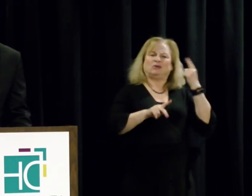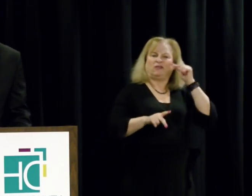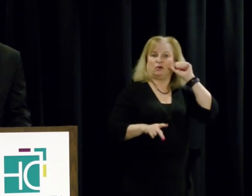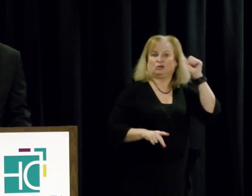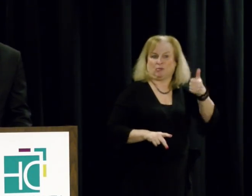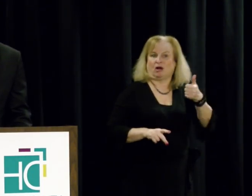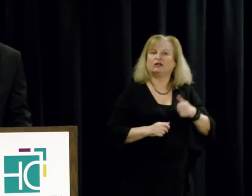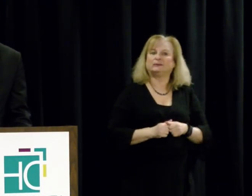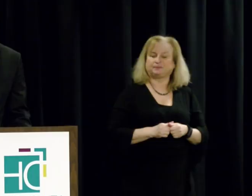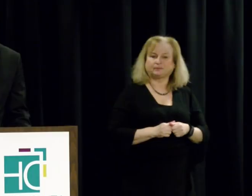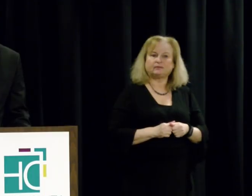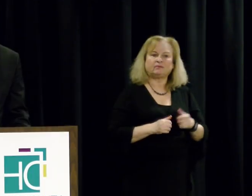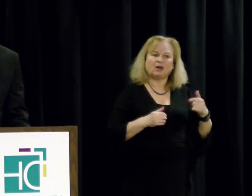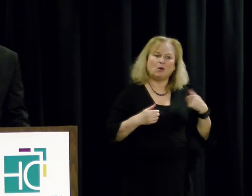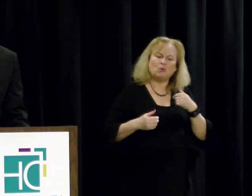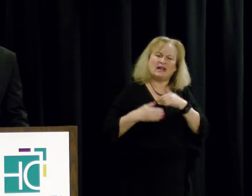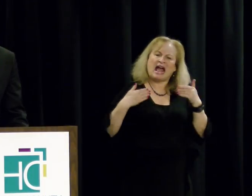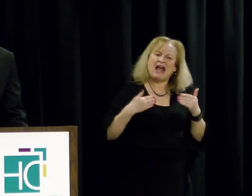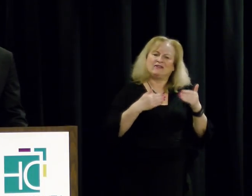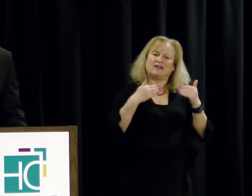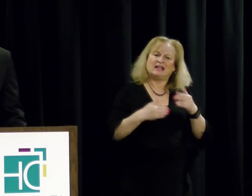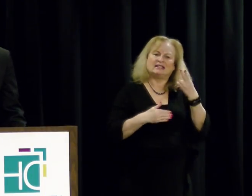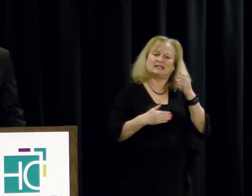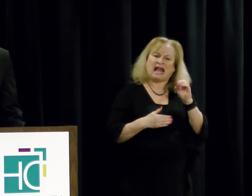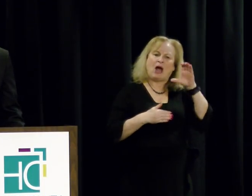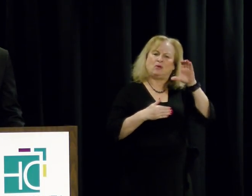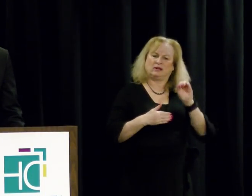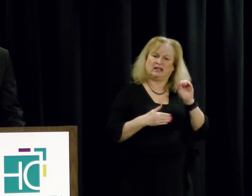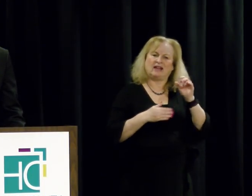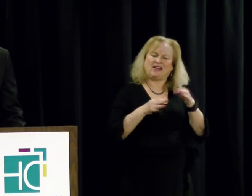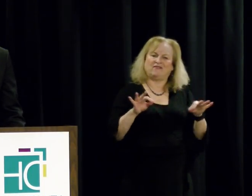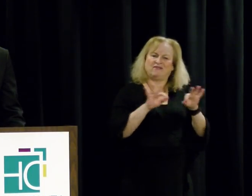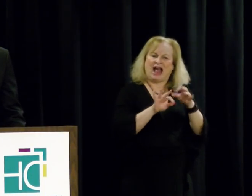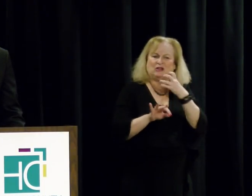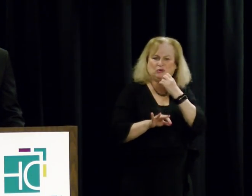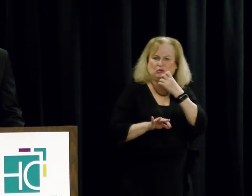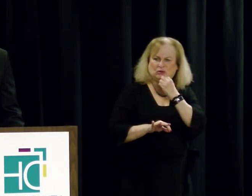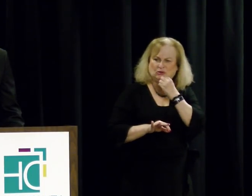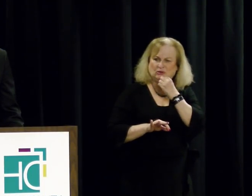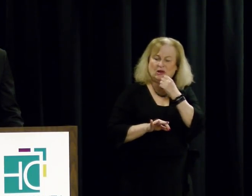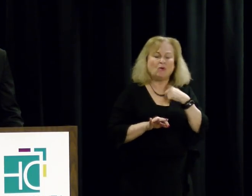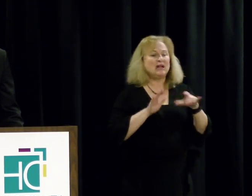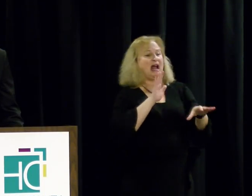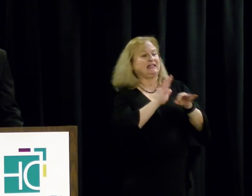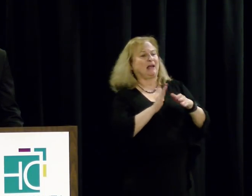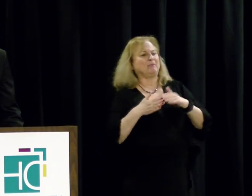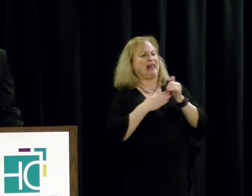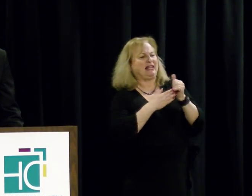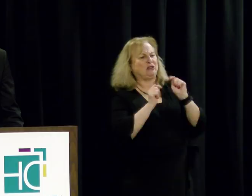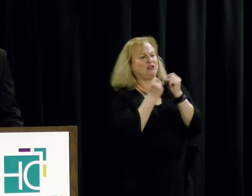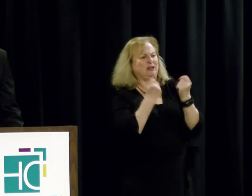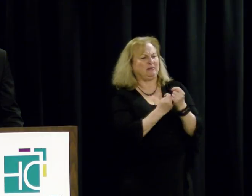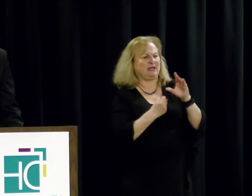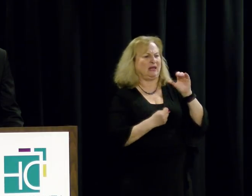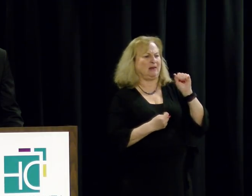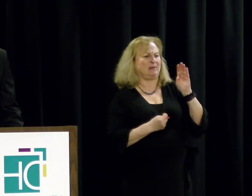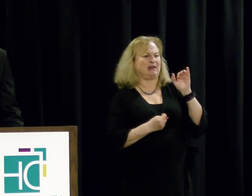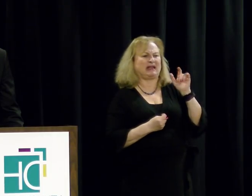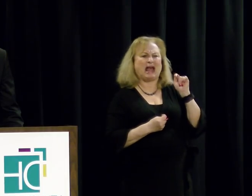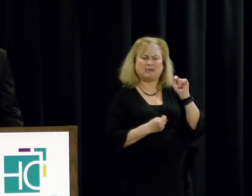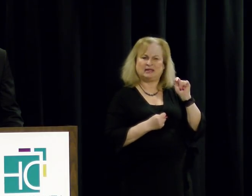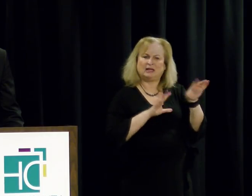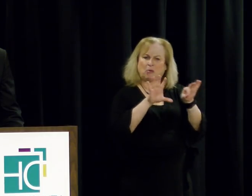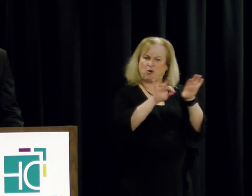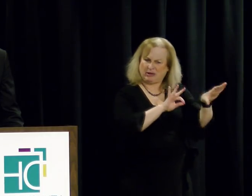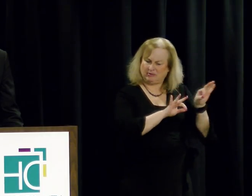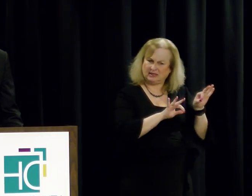tomorrow while advancing Howard County values. When I selected my leadership team and cabinet appointments,